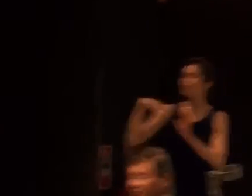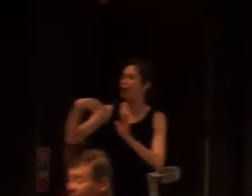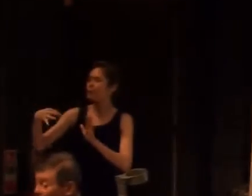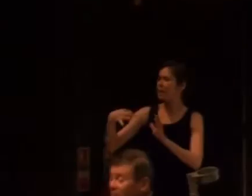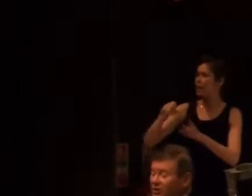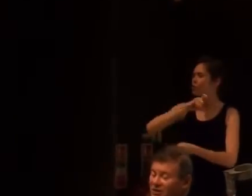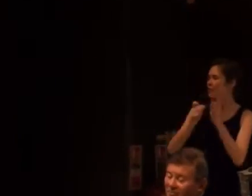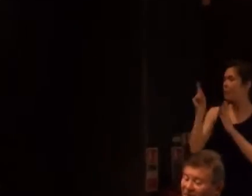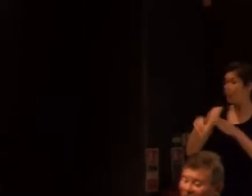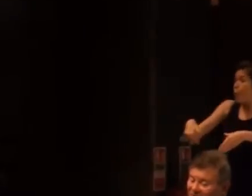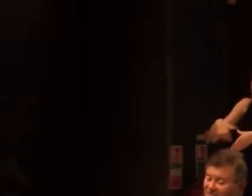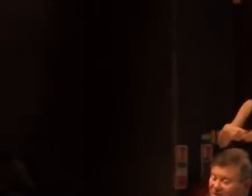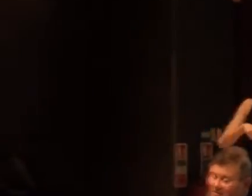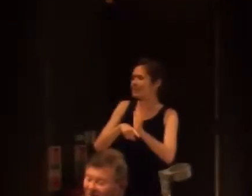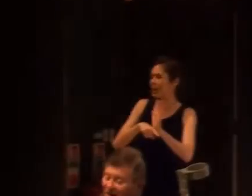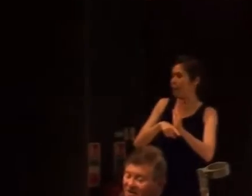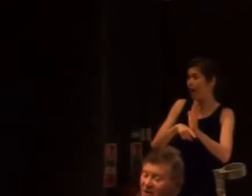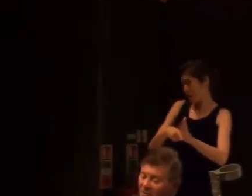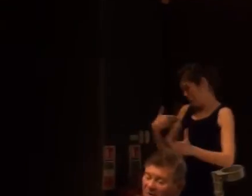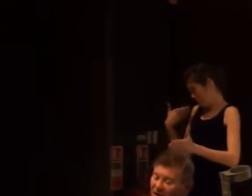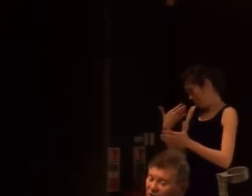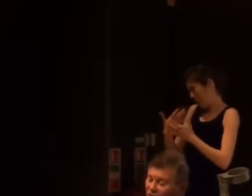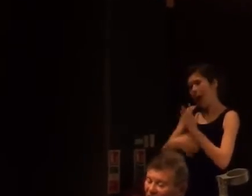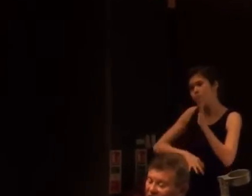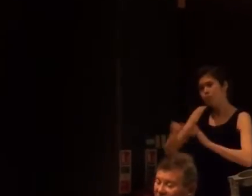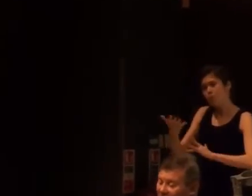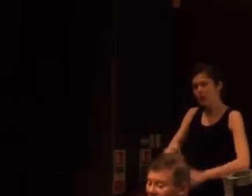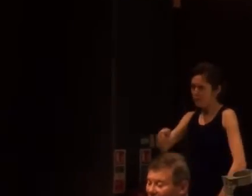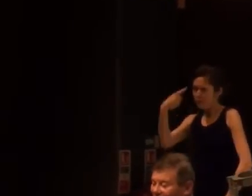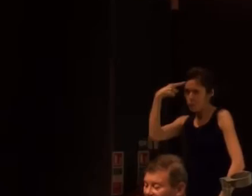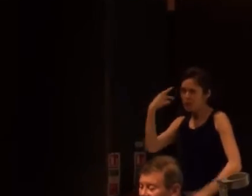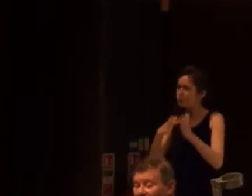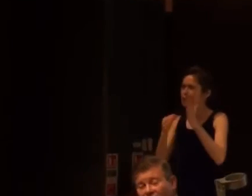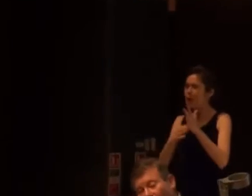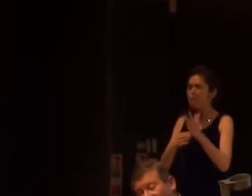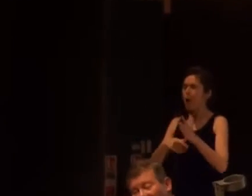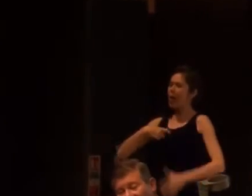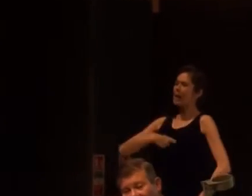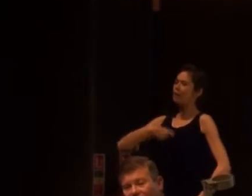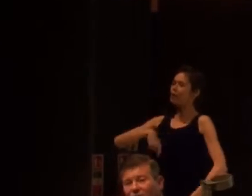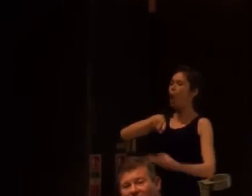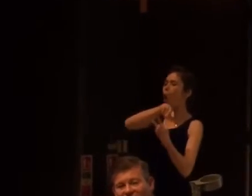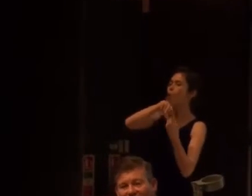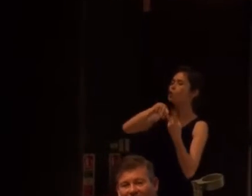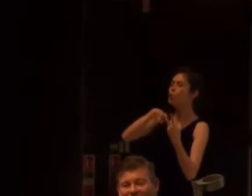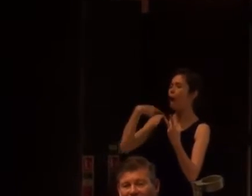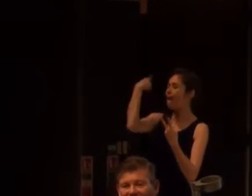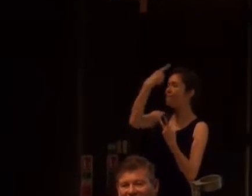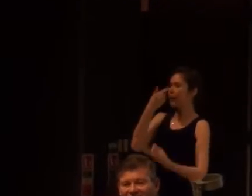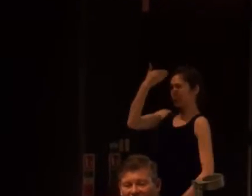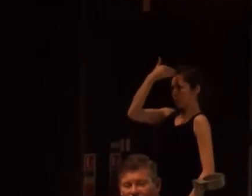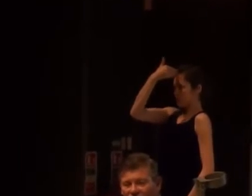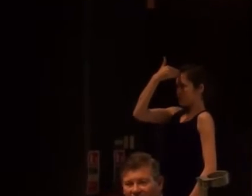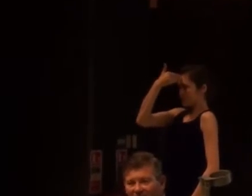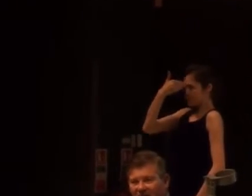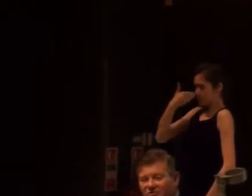improved, there are more disabled characters, but nevertheless, people like Two-Face in Batman Forever, one side good, one side bad. So we have